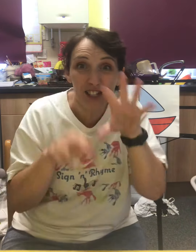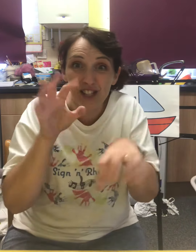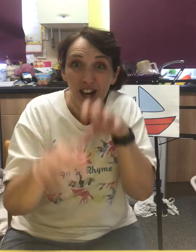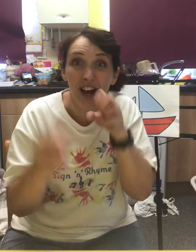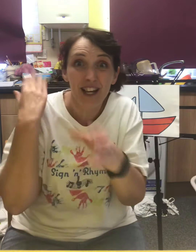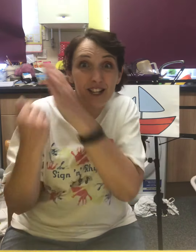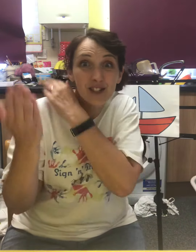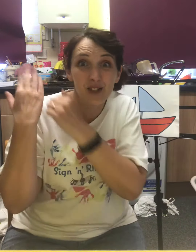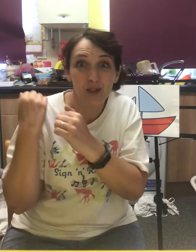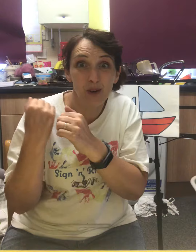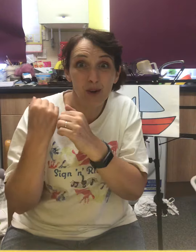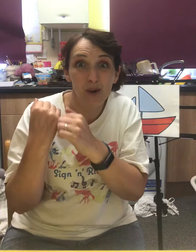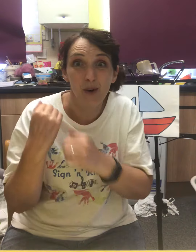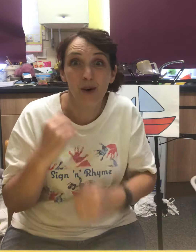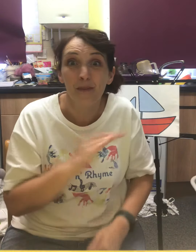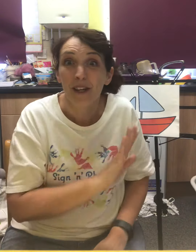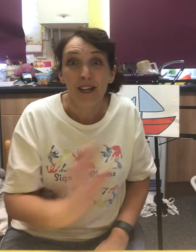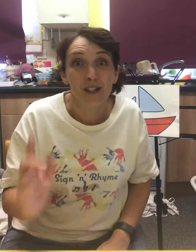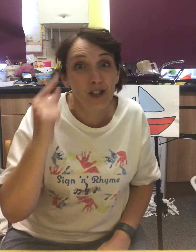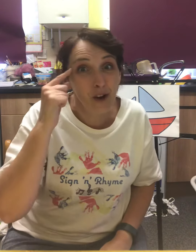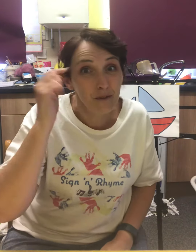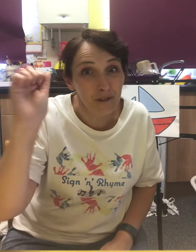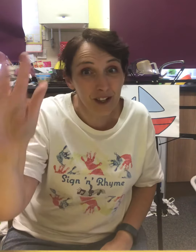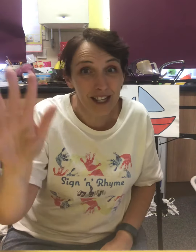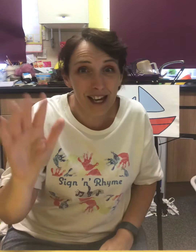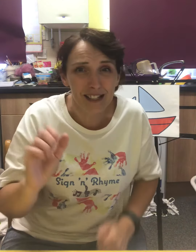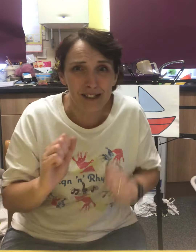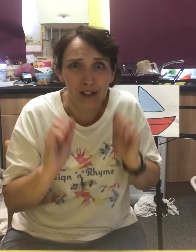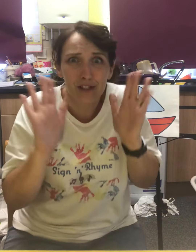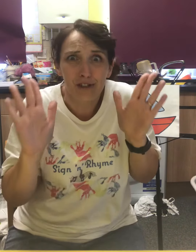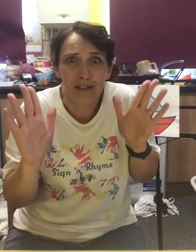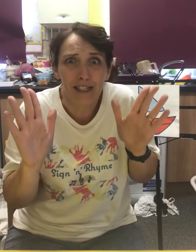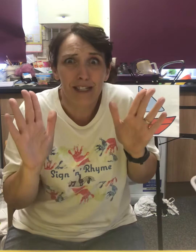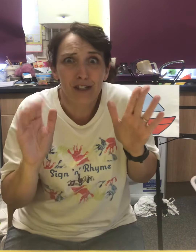dinosaur, don't forget to screech.